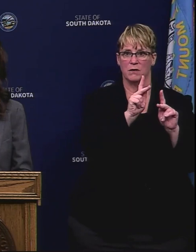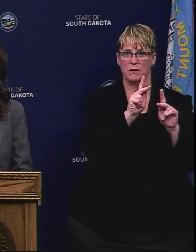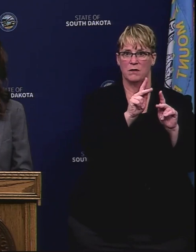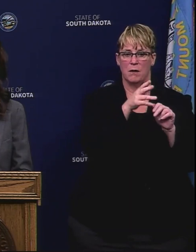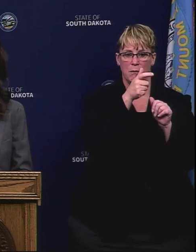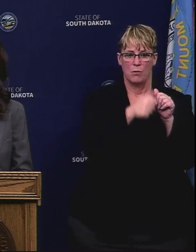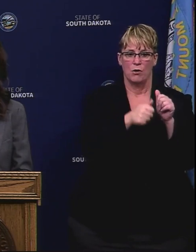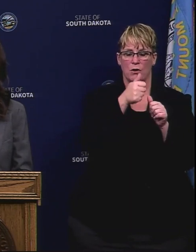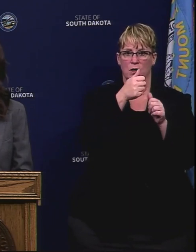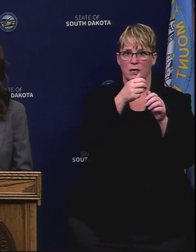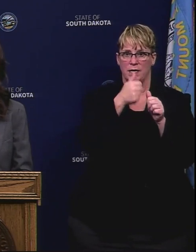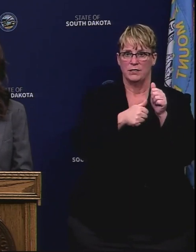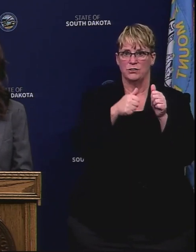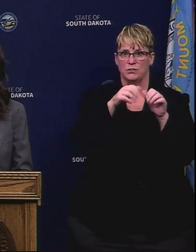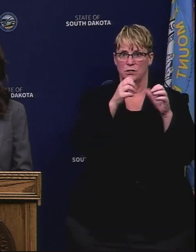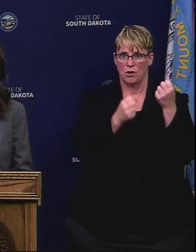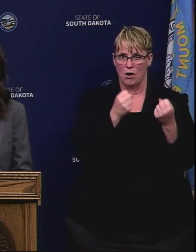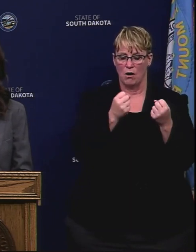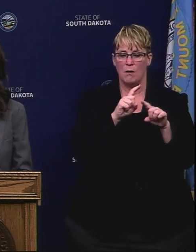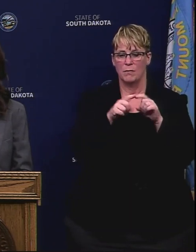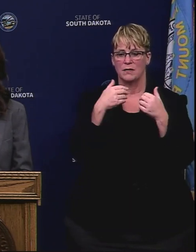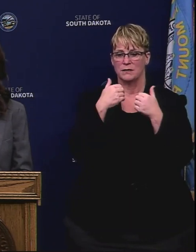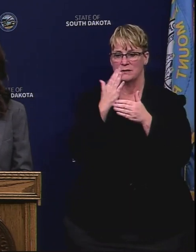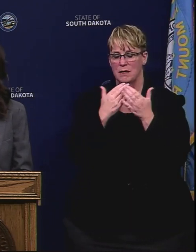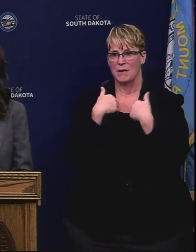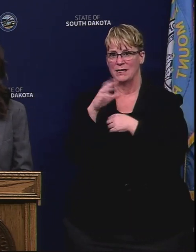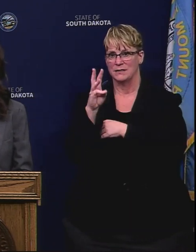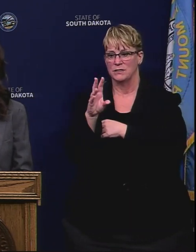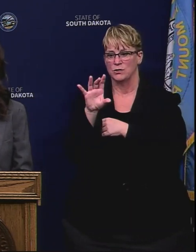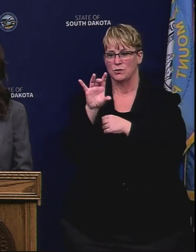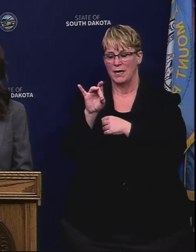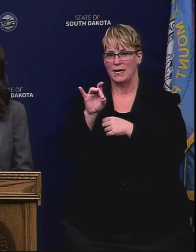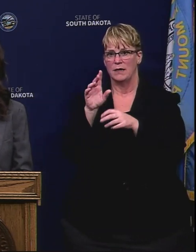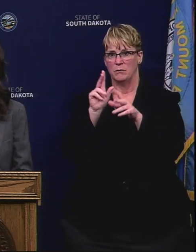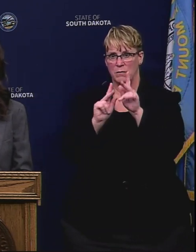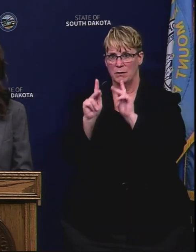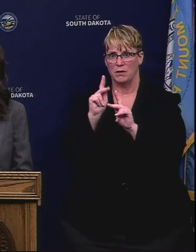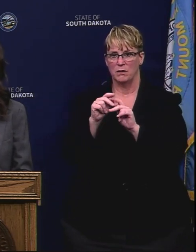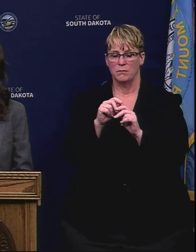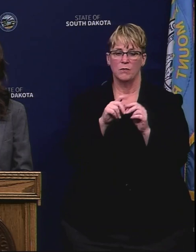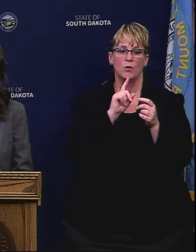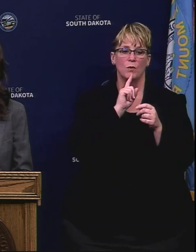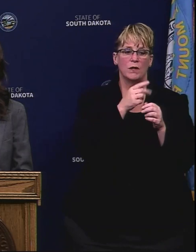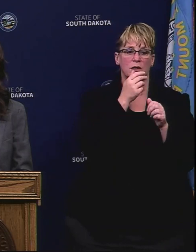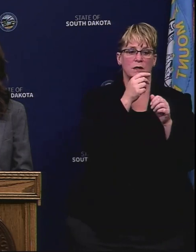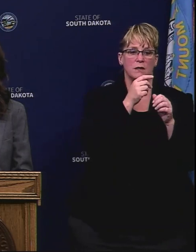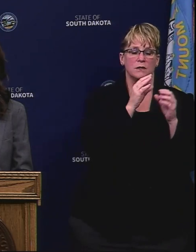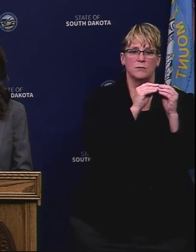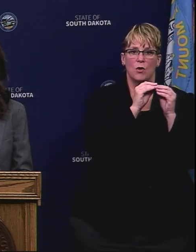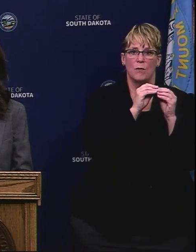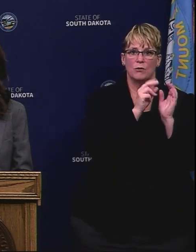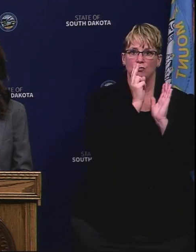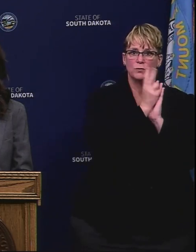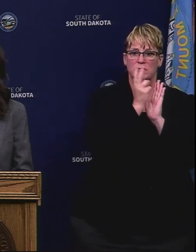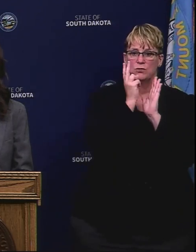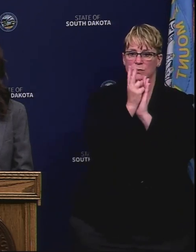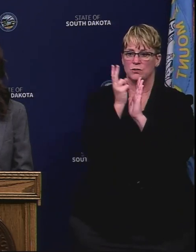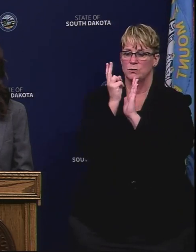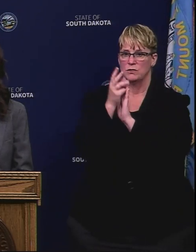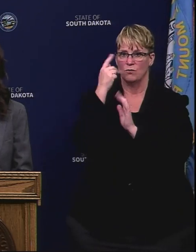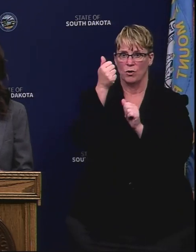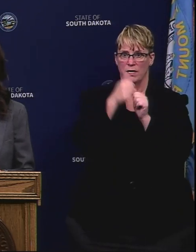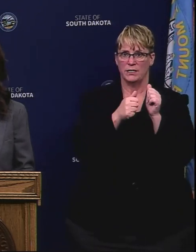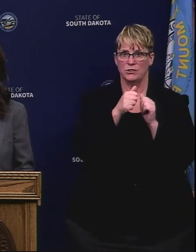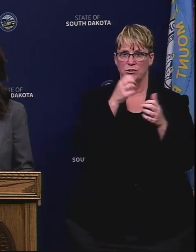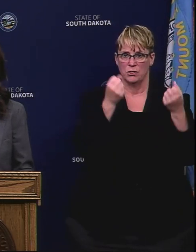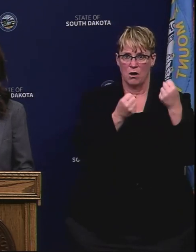eight individuals in them that requested to be tested. It took about two minutes per individual to run a test and according